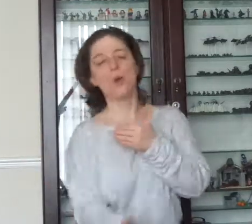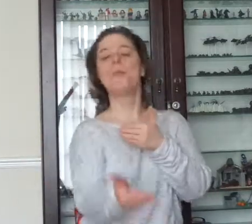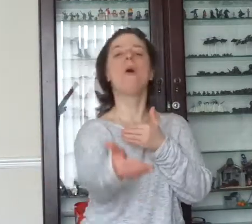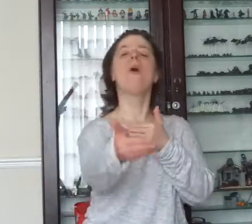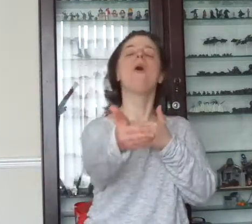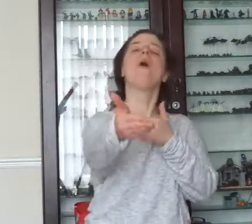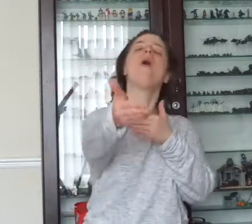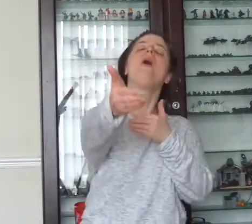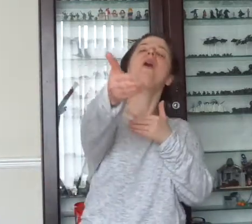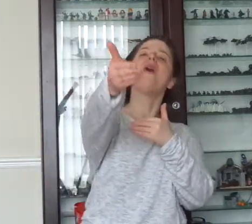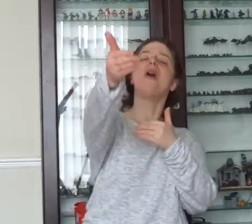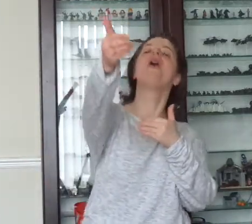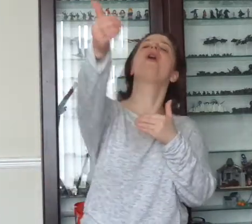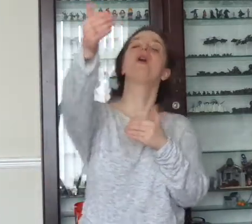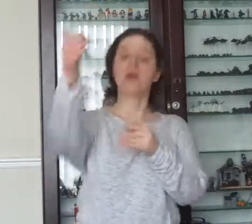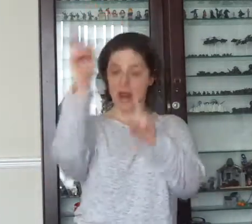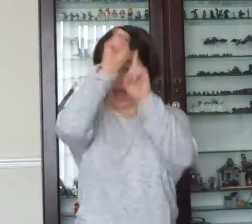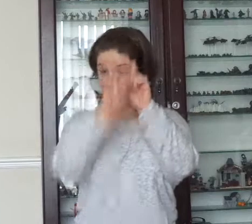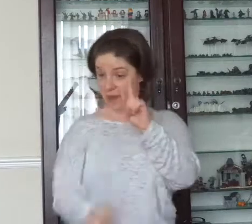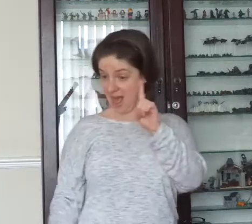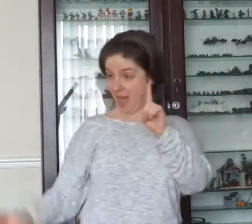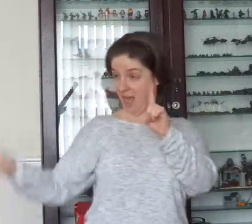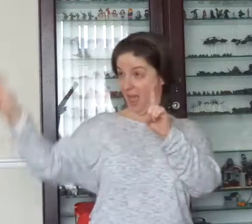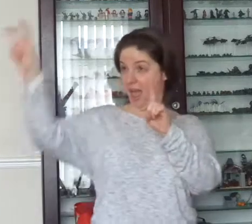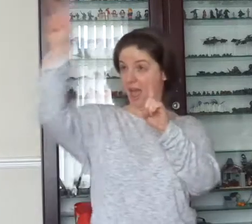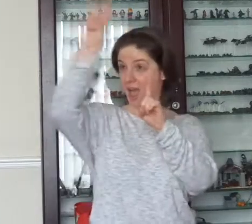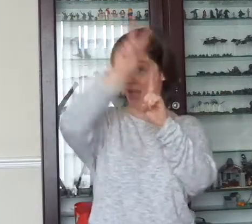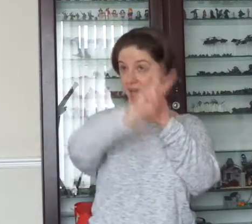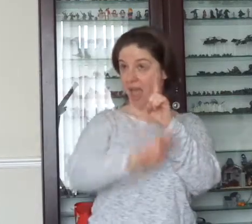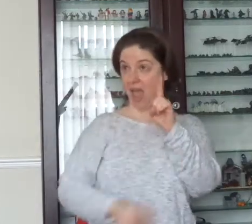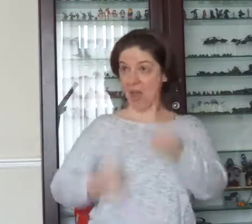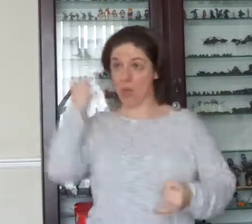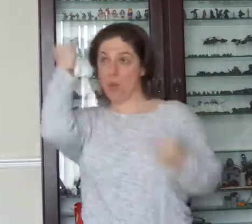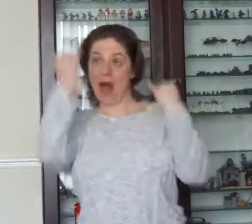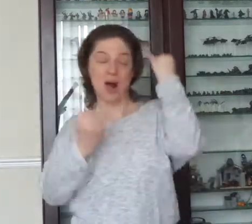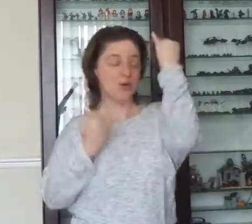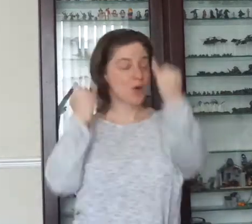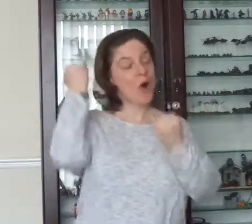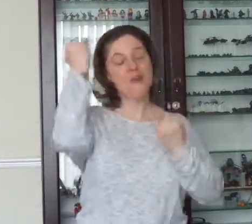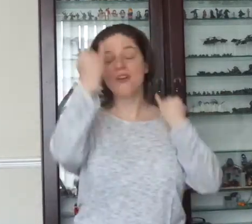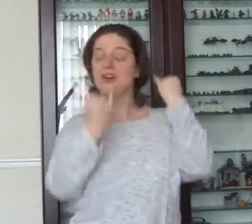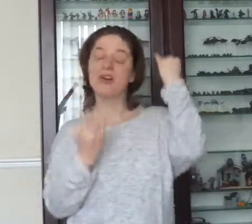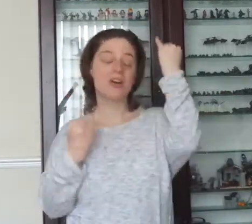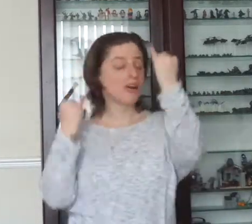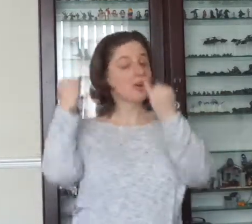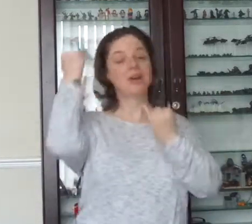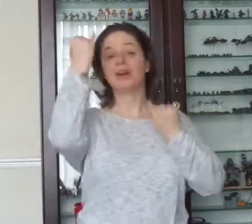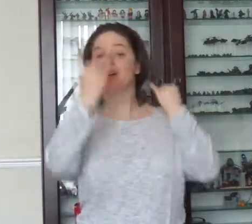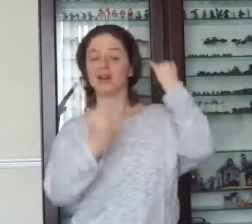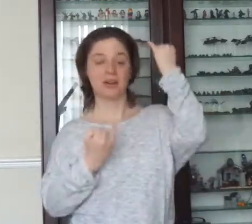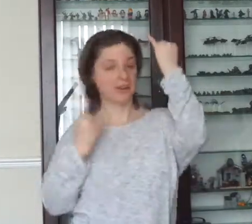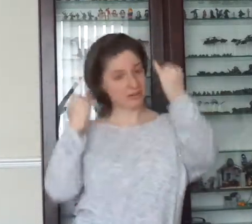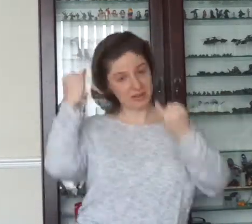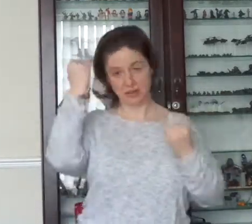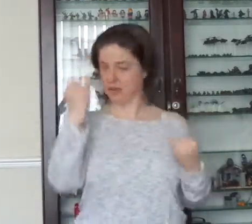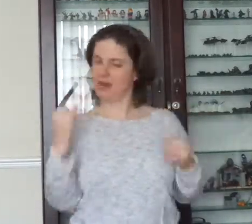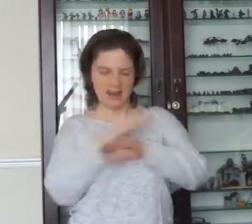more, till I play the wild rover no never,